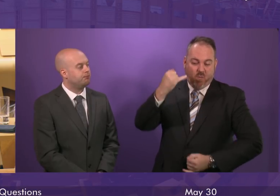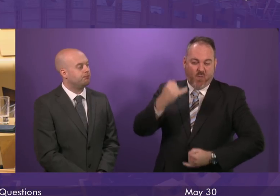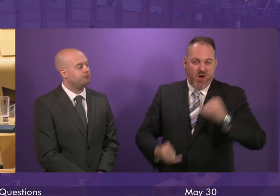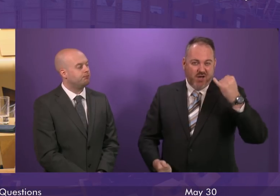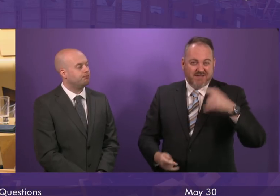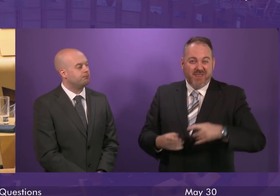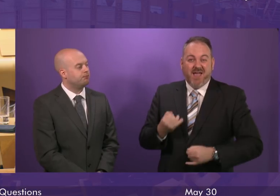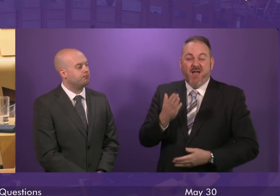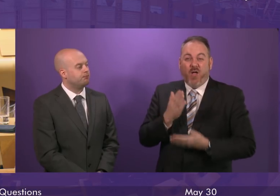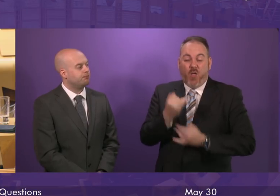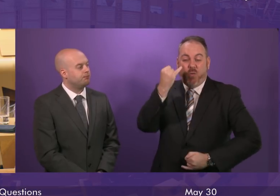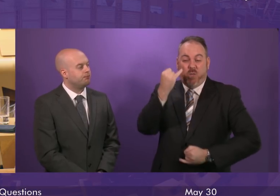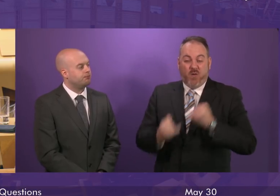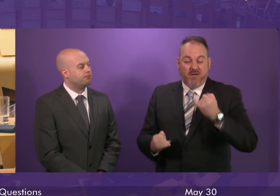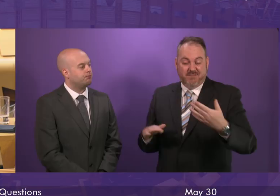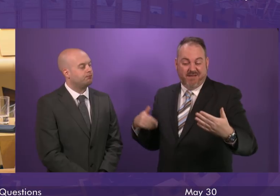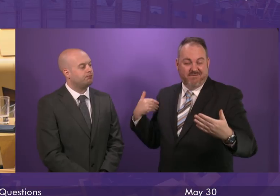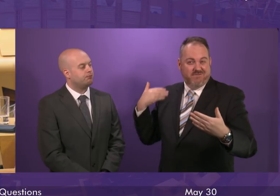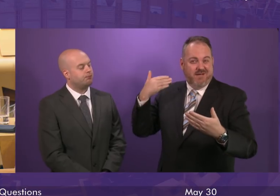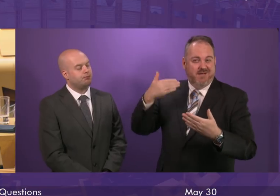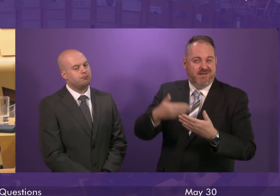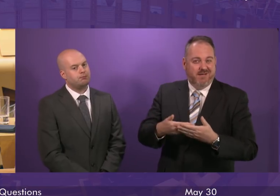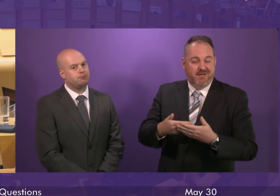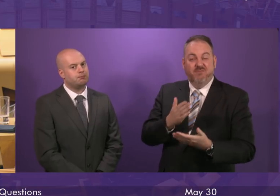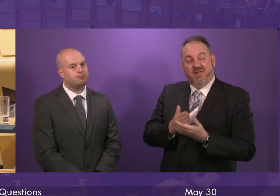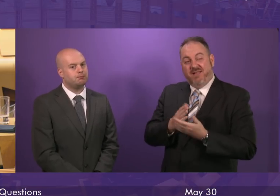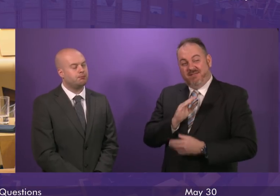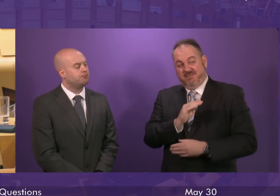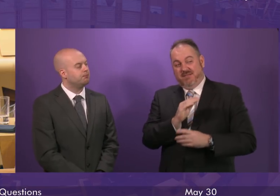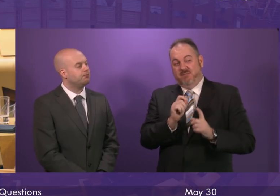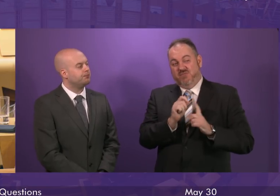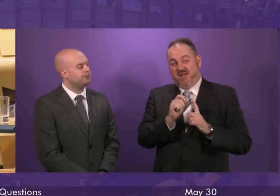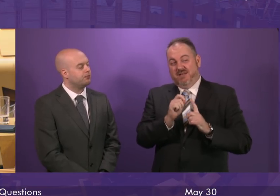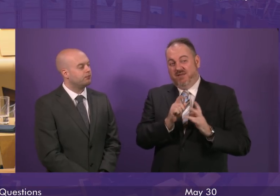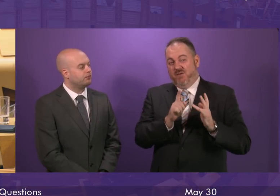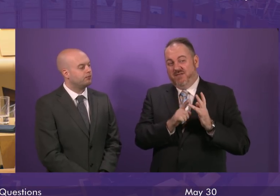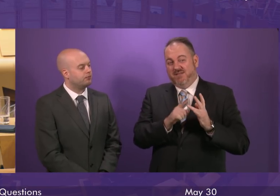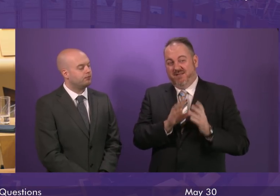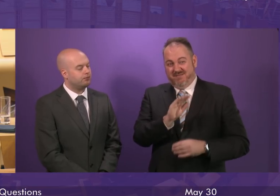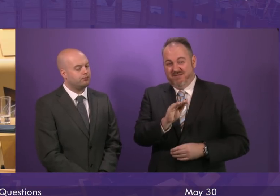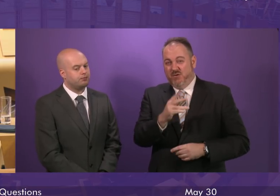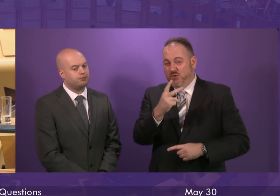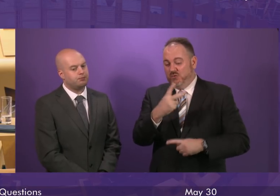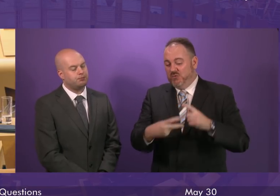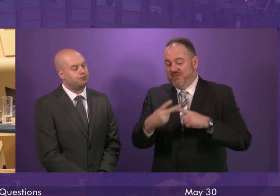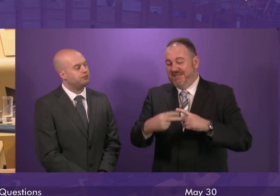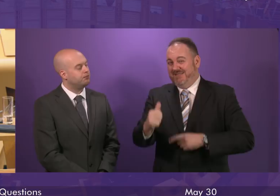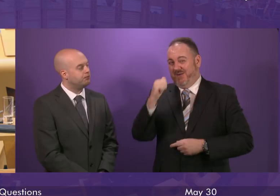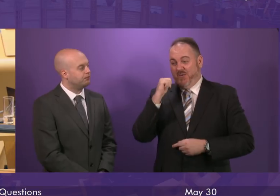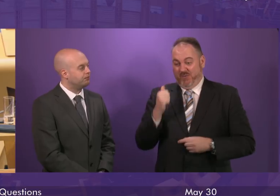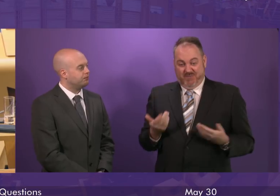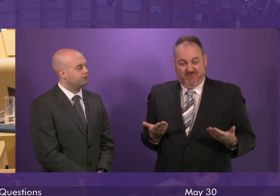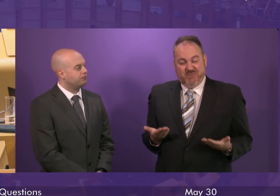they are the worst they have ever been. And, Presiding Officer, we've heard it all before because two years ago to this very day, the Health